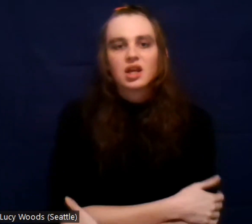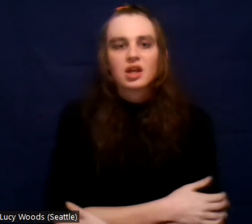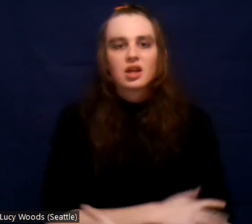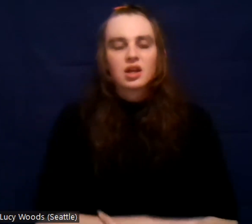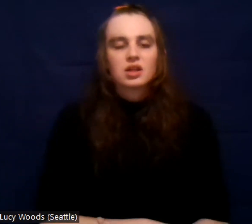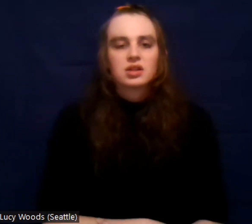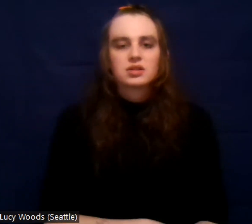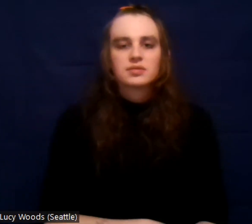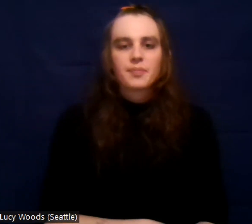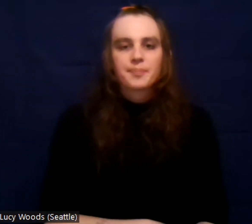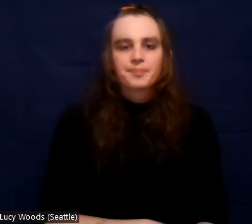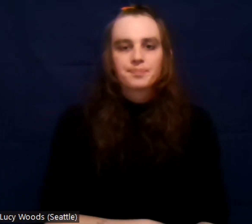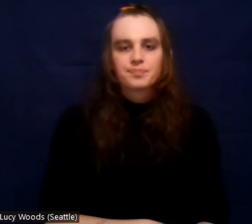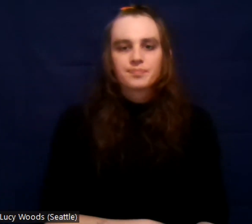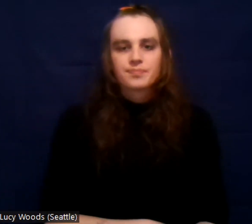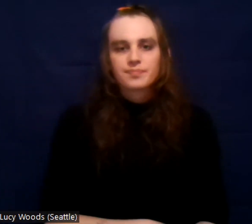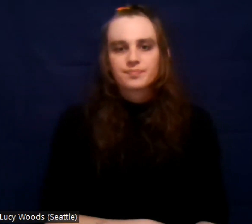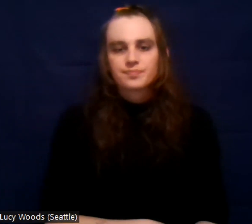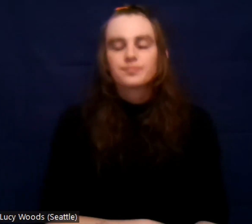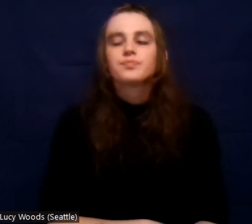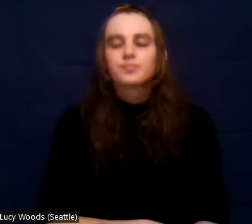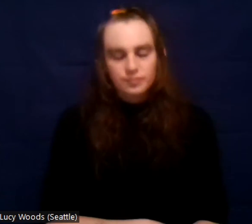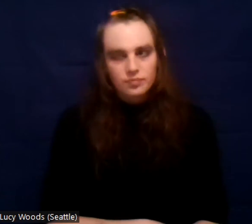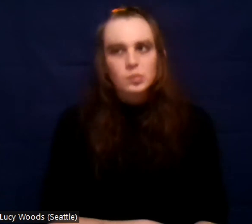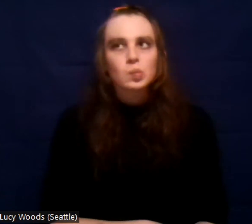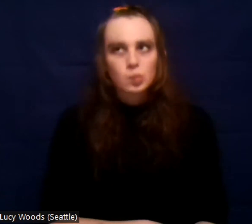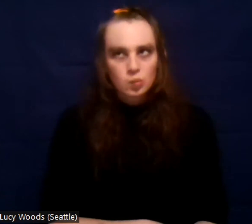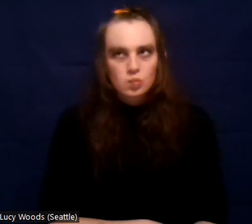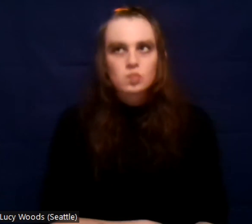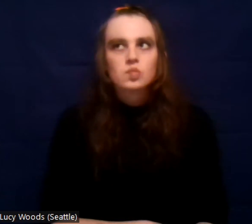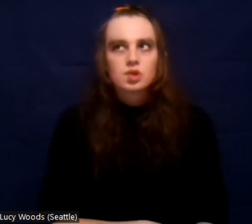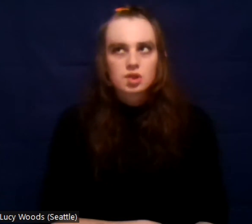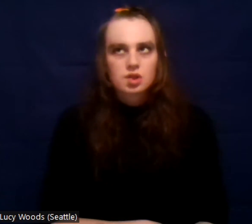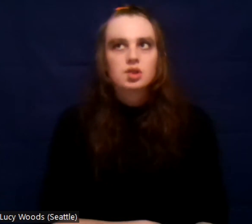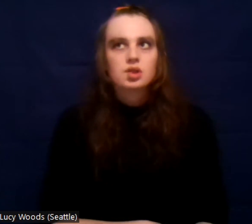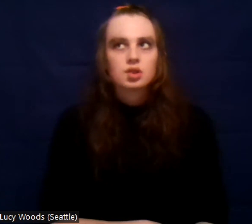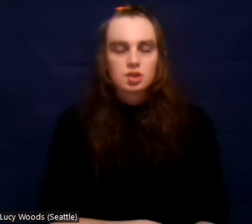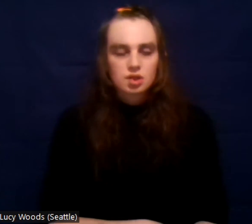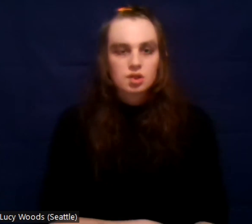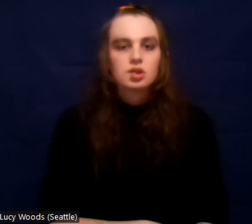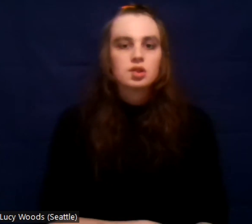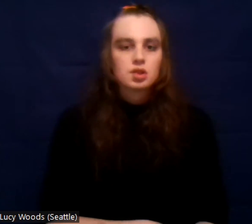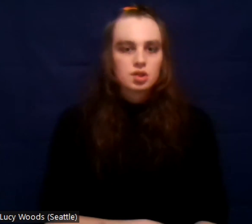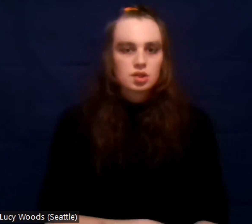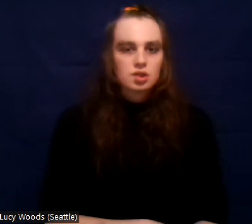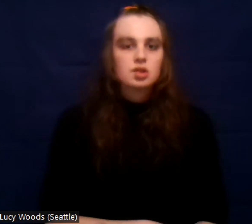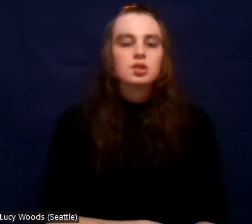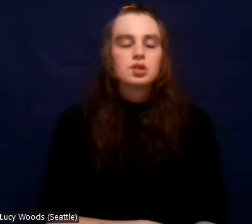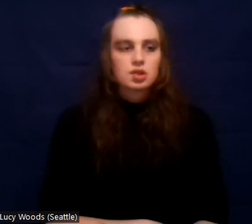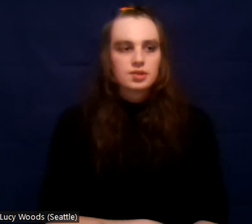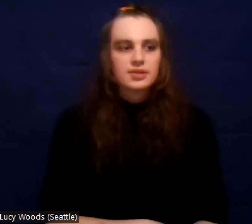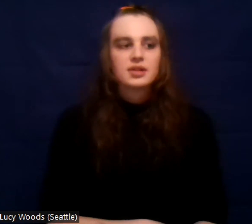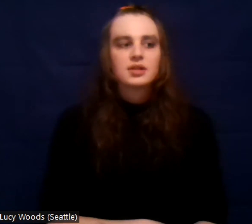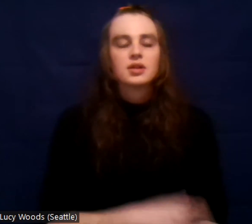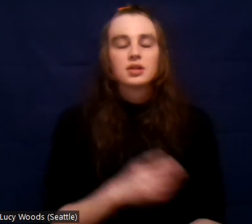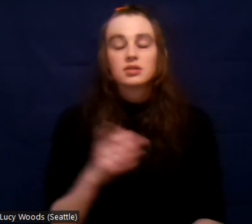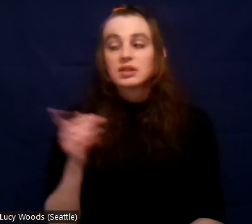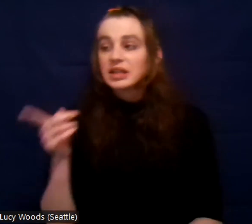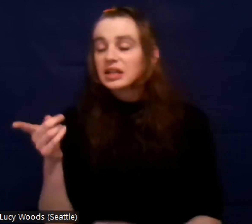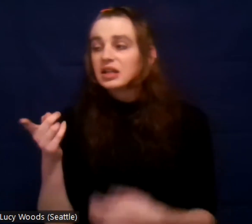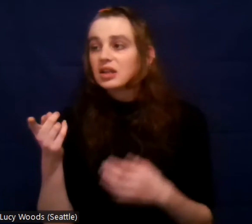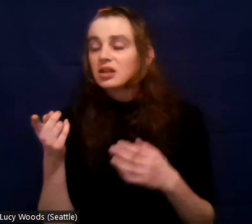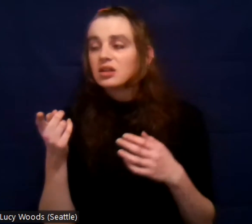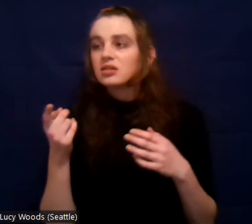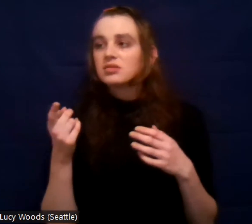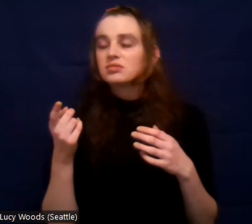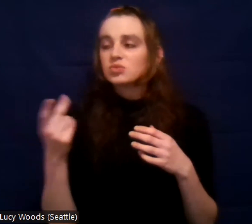He would go back and forth from like, swinging on me and the next day